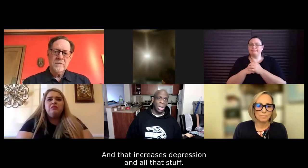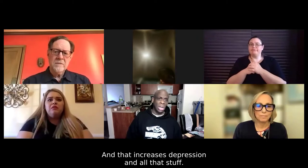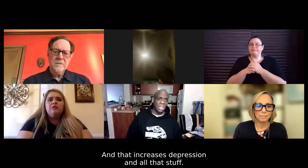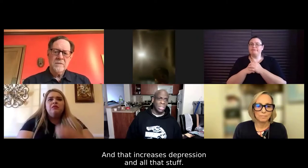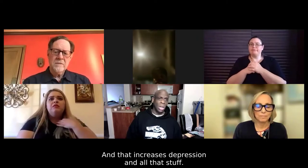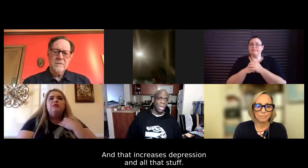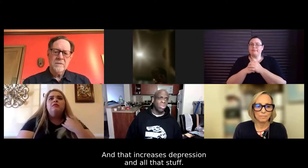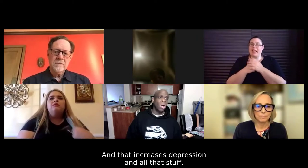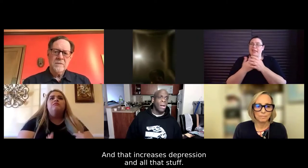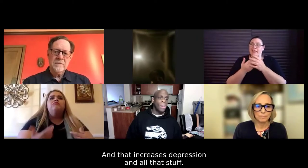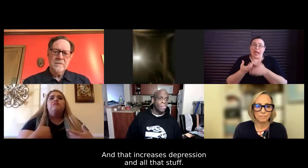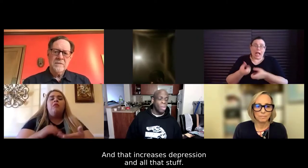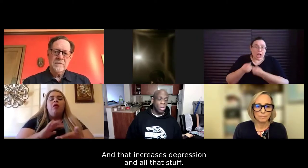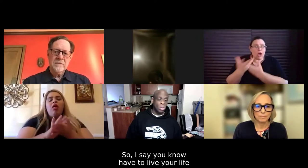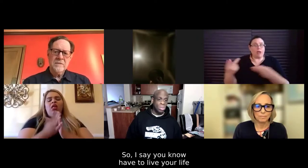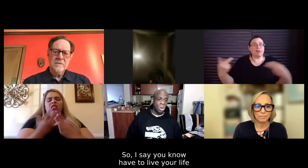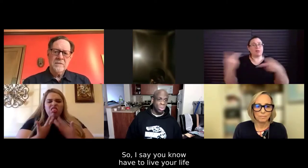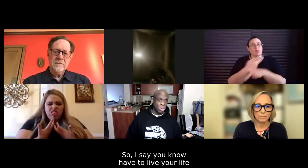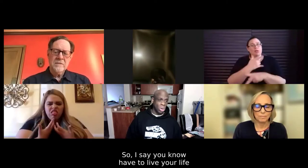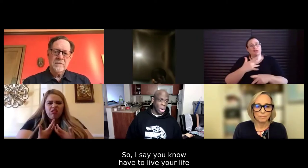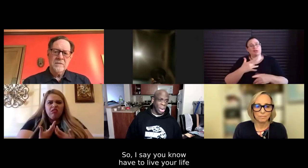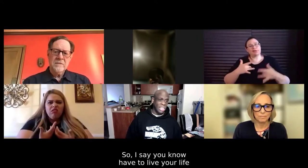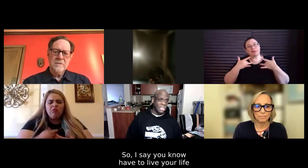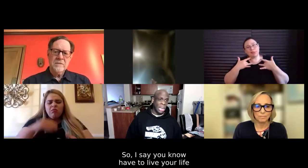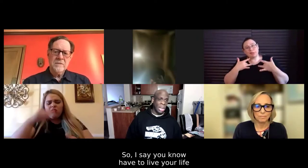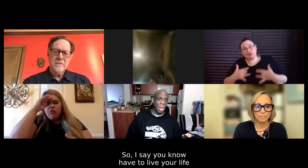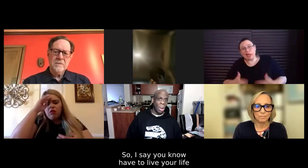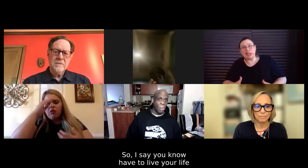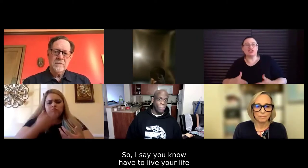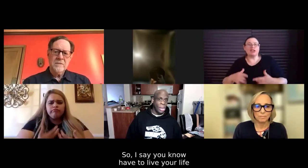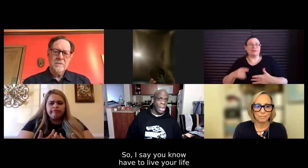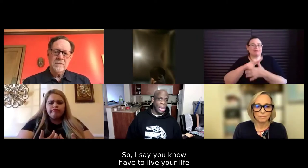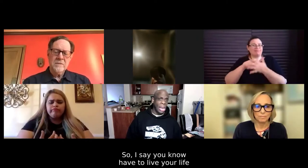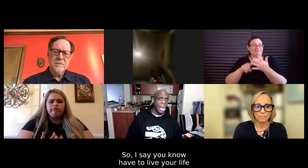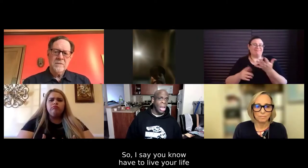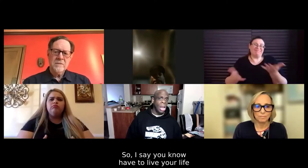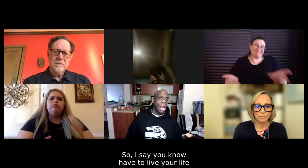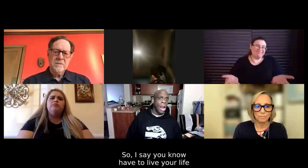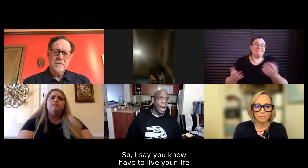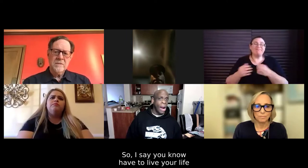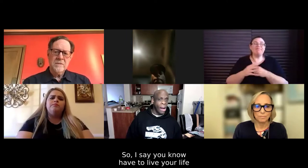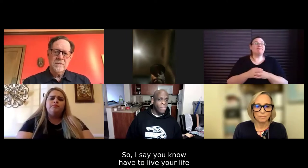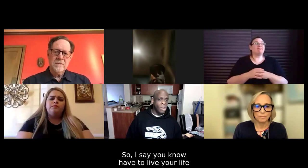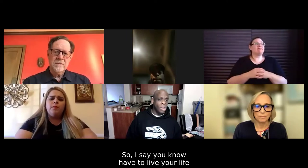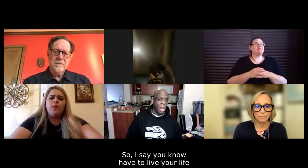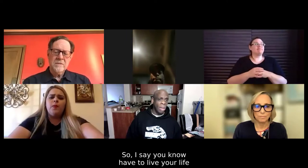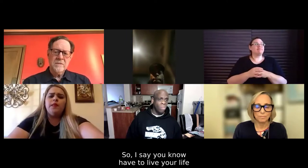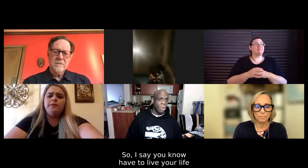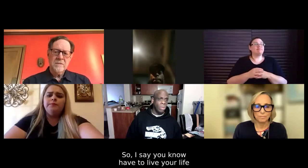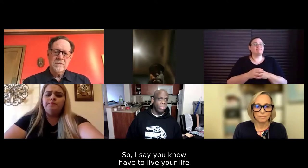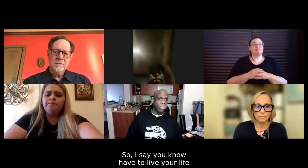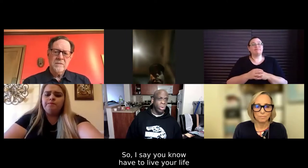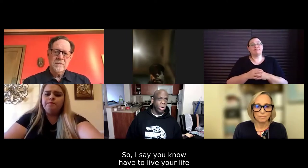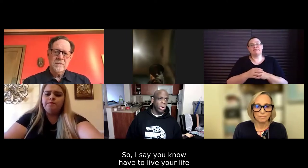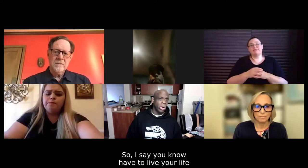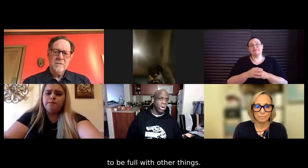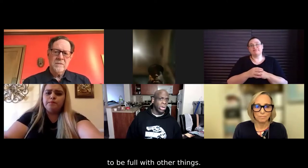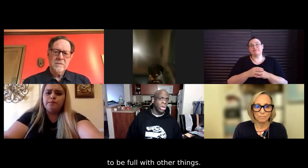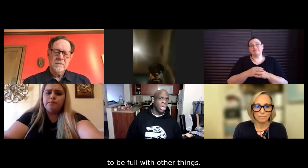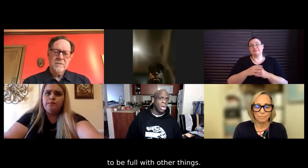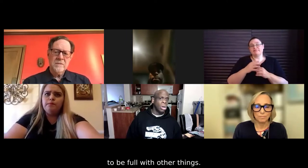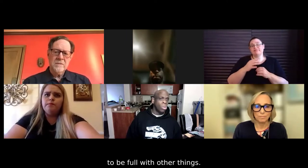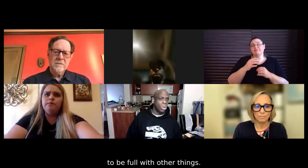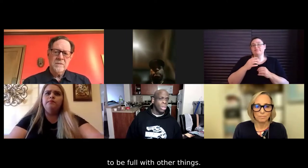and all that stuff. And so, so I say, you know, be, have your life be full